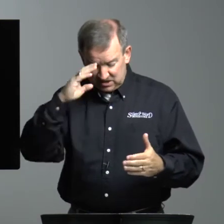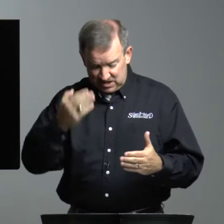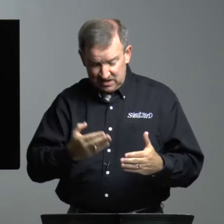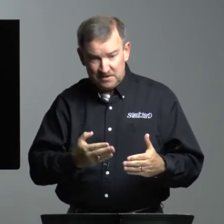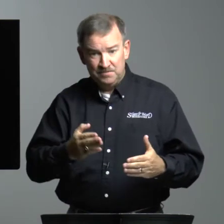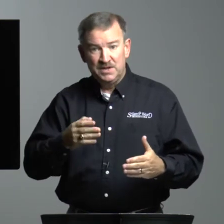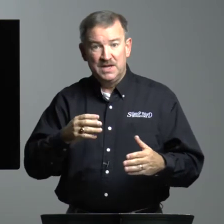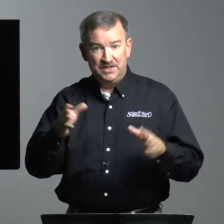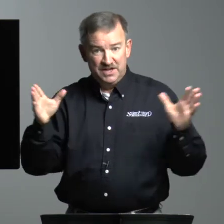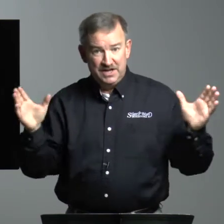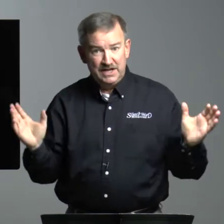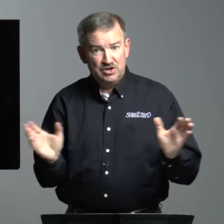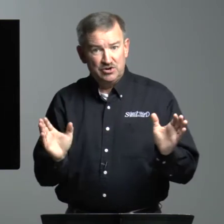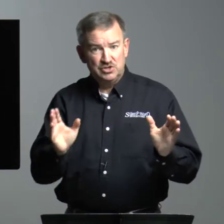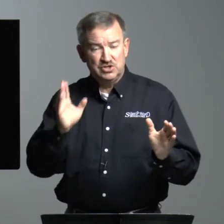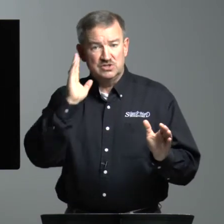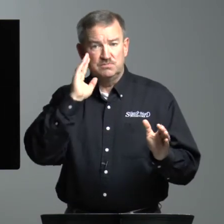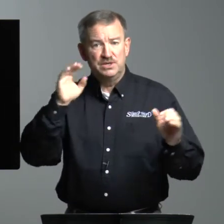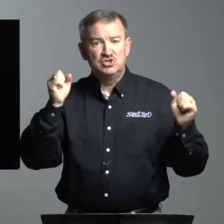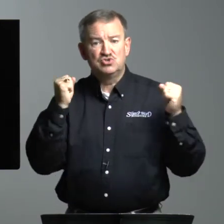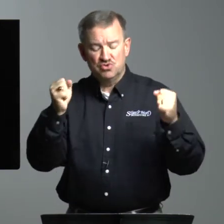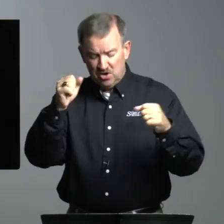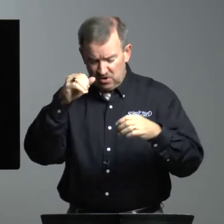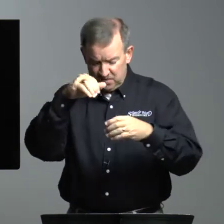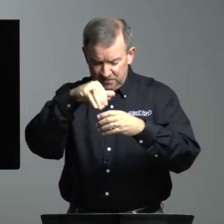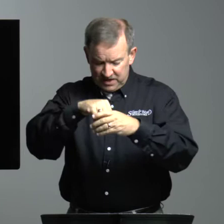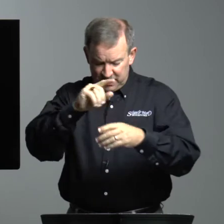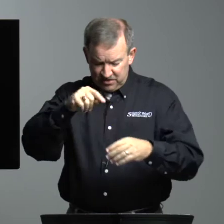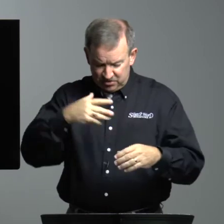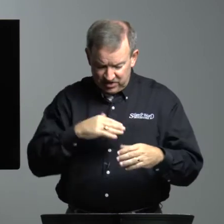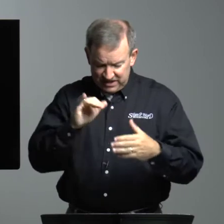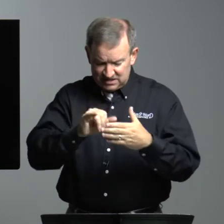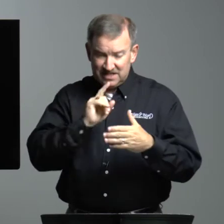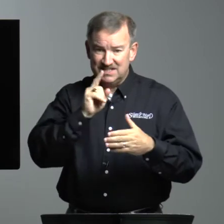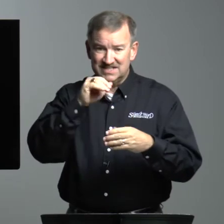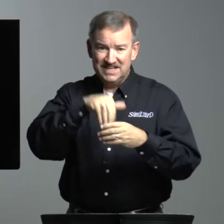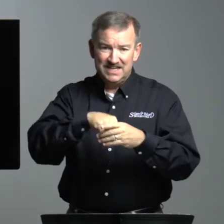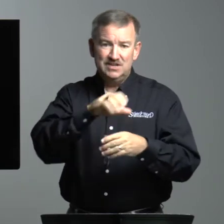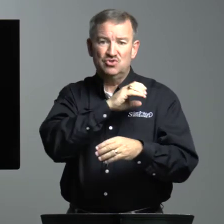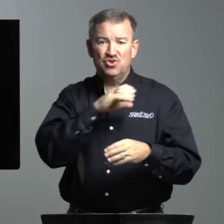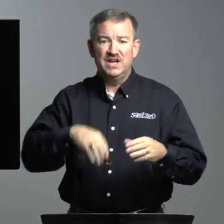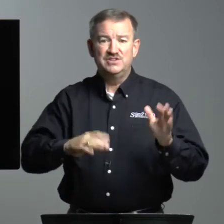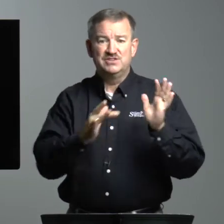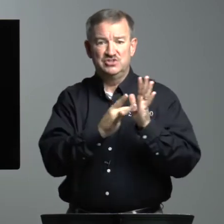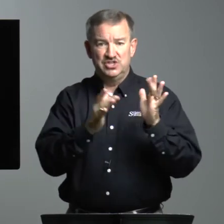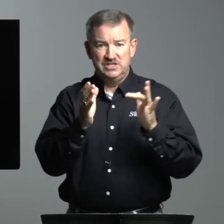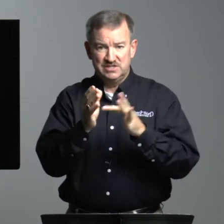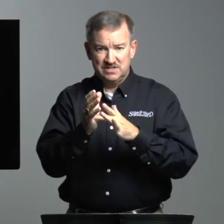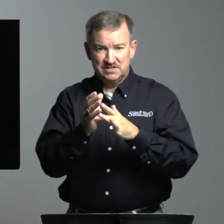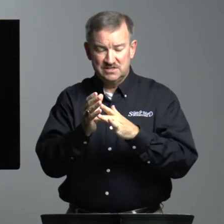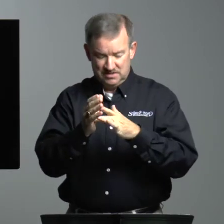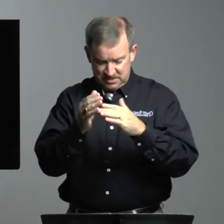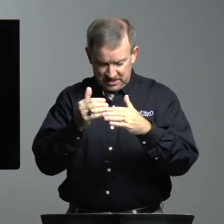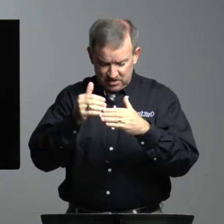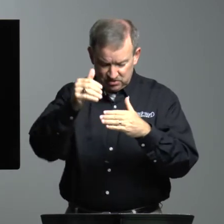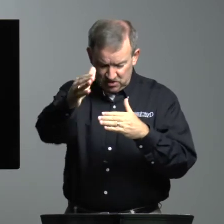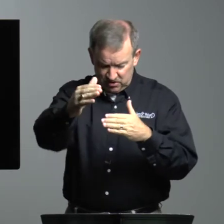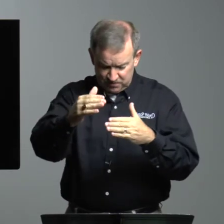son. And then he encourages, be strong in the grace that is in Christ Jesus. He goes on,